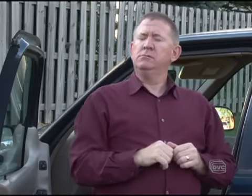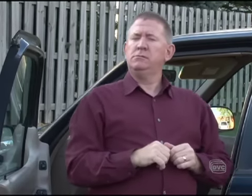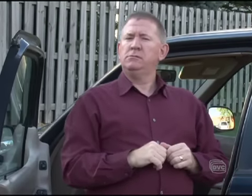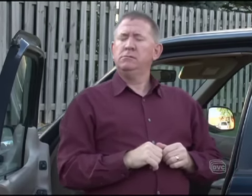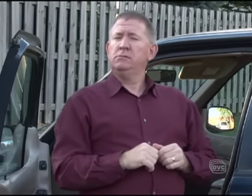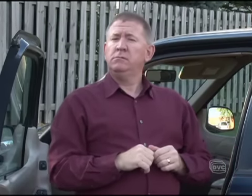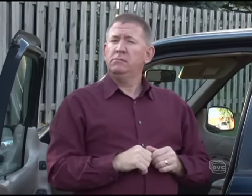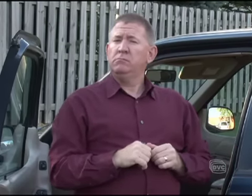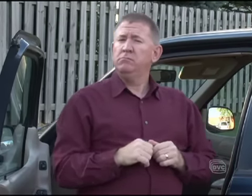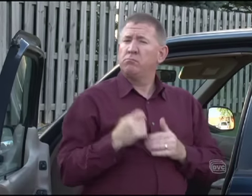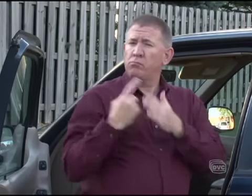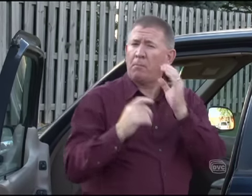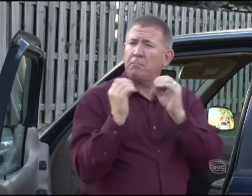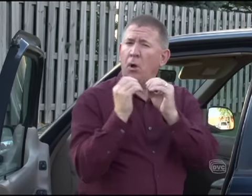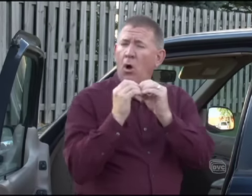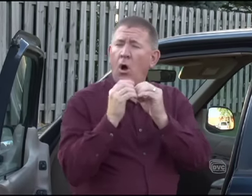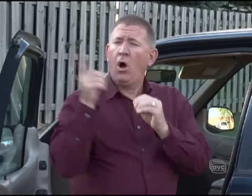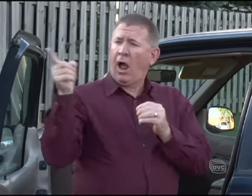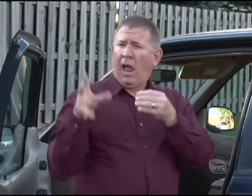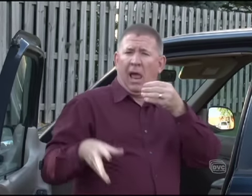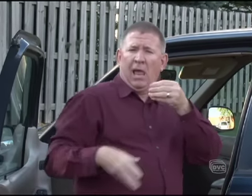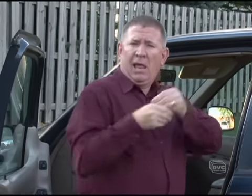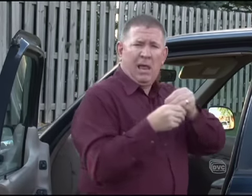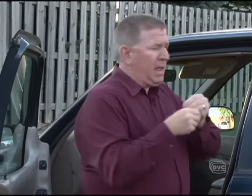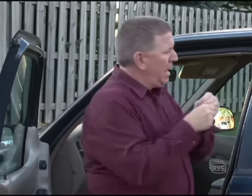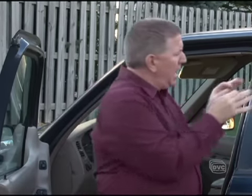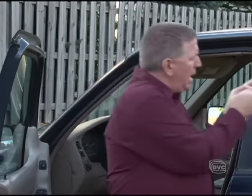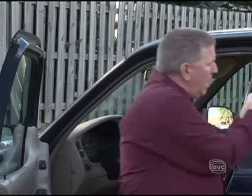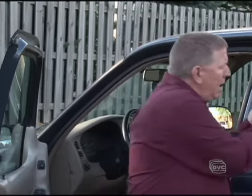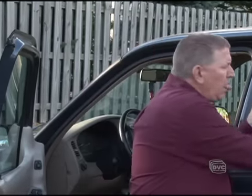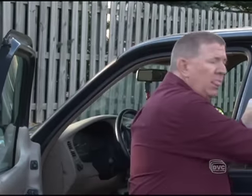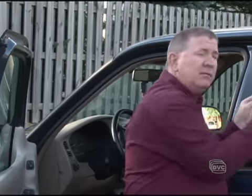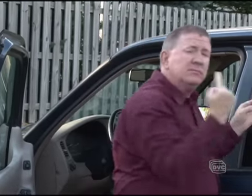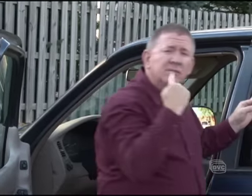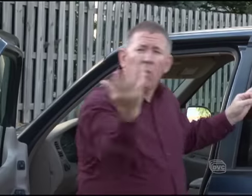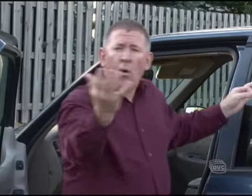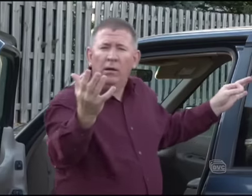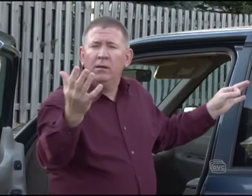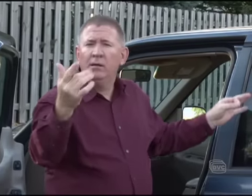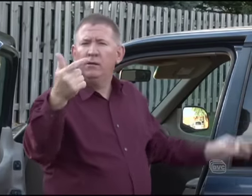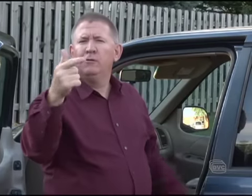But what's worse, on that sticker, he adds two words. It says, good condition.